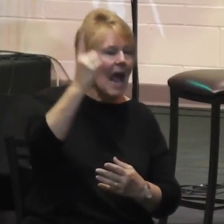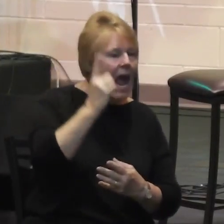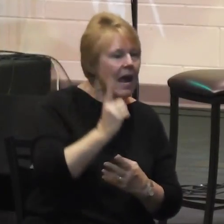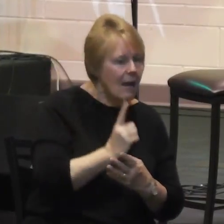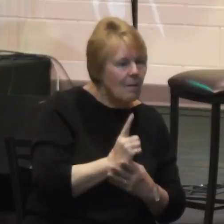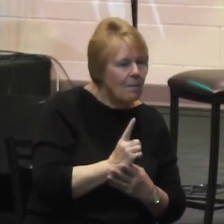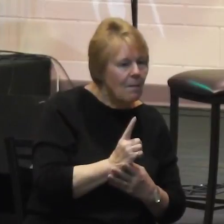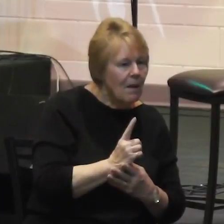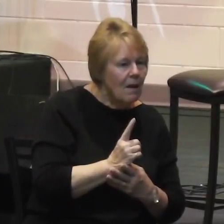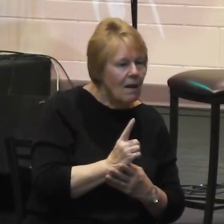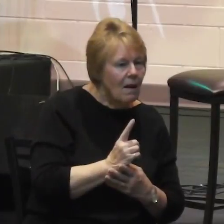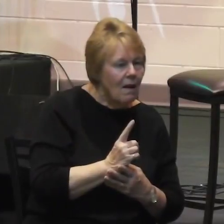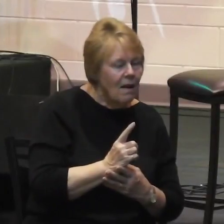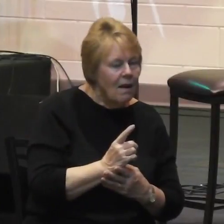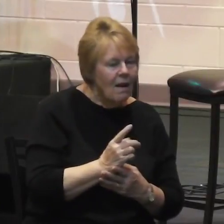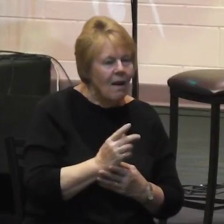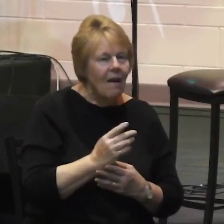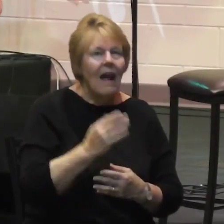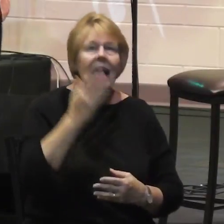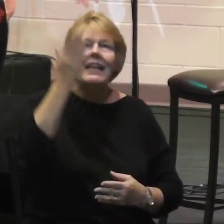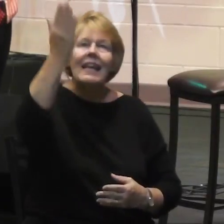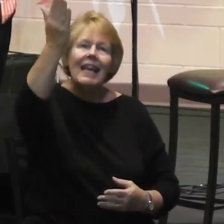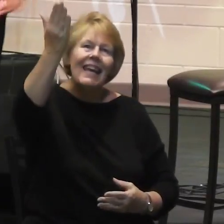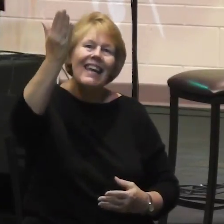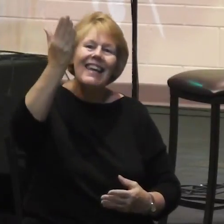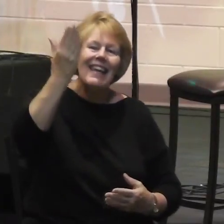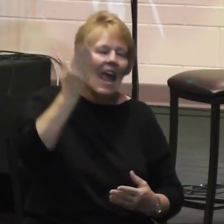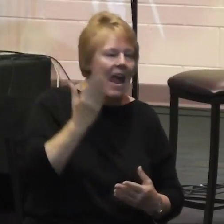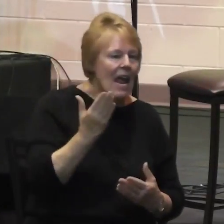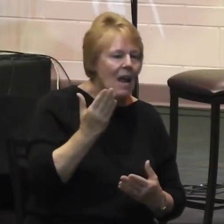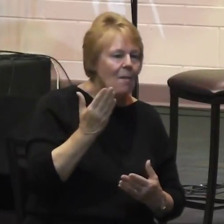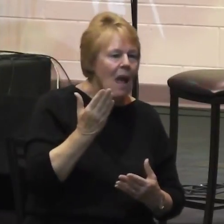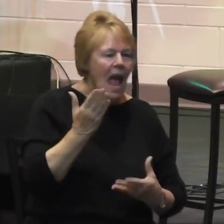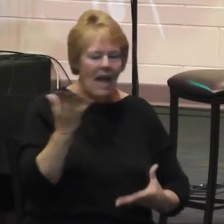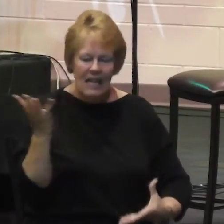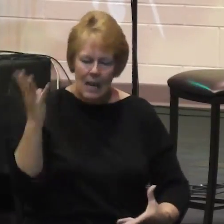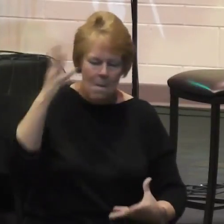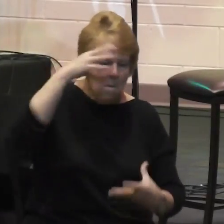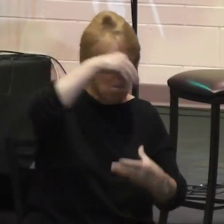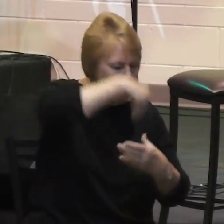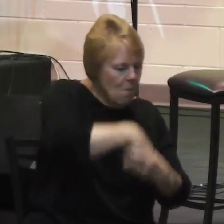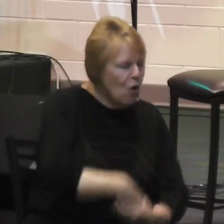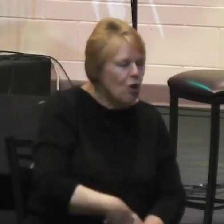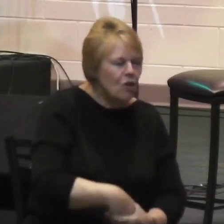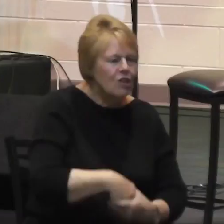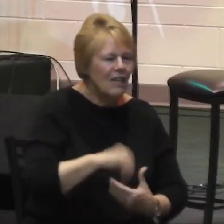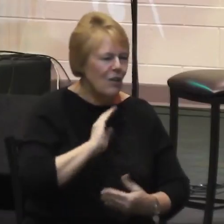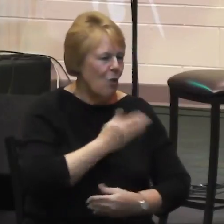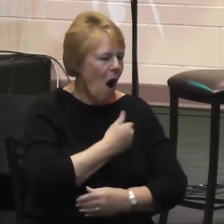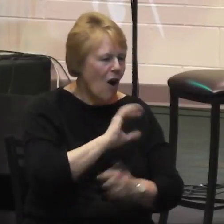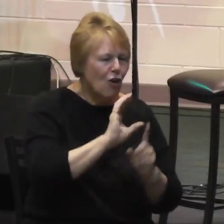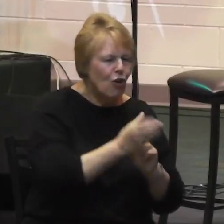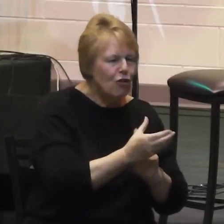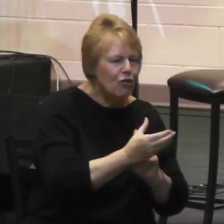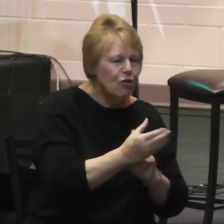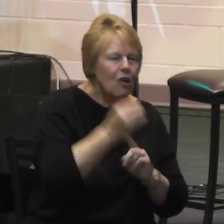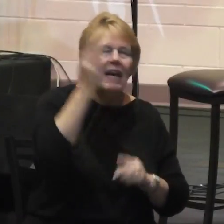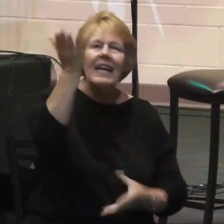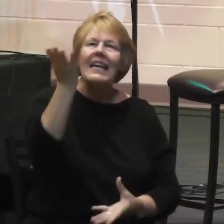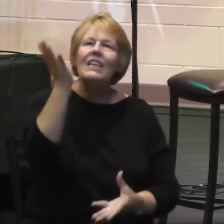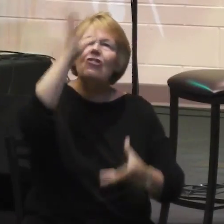And he was incarnational. He immersed himself into our culture. He immersed himself into humanity.